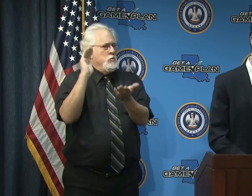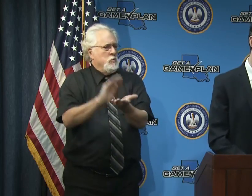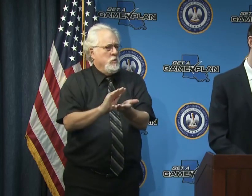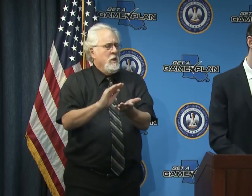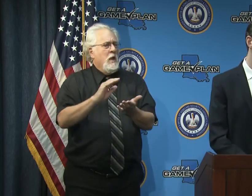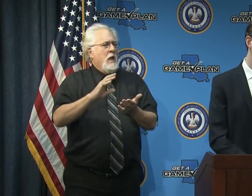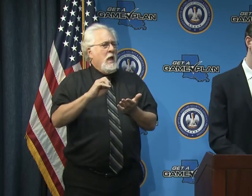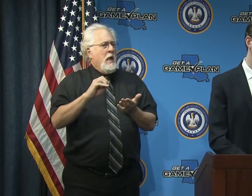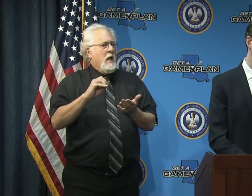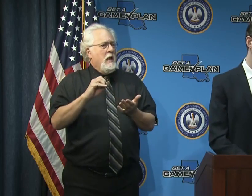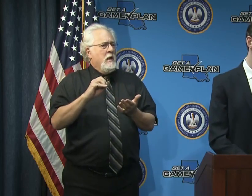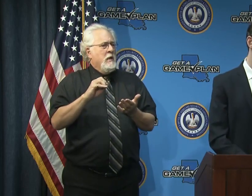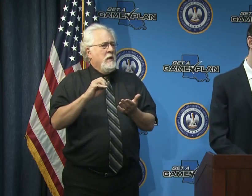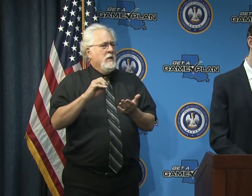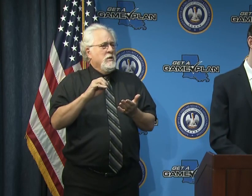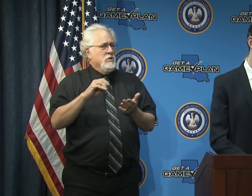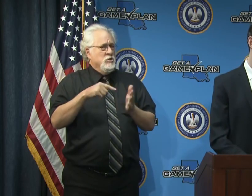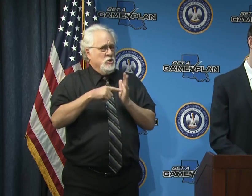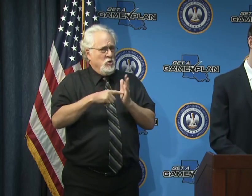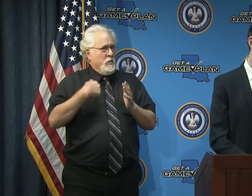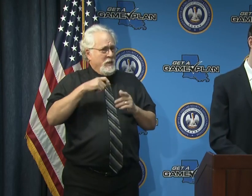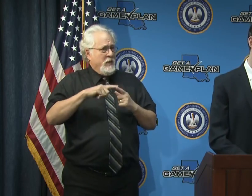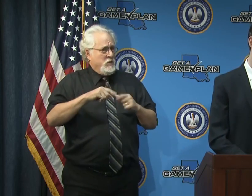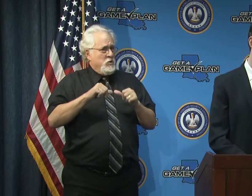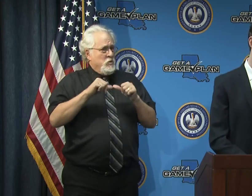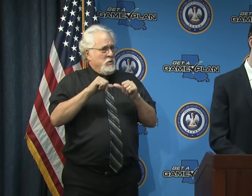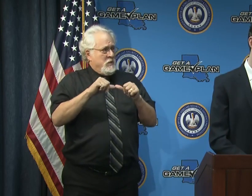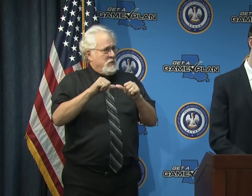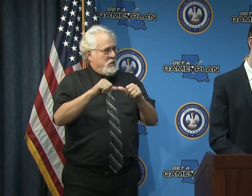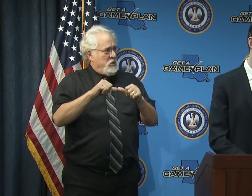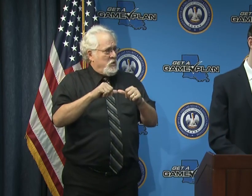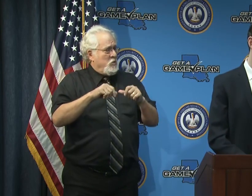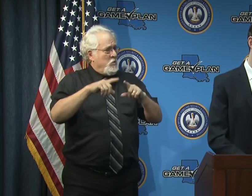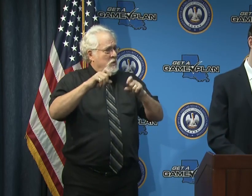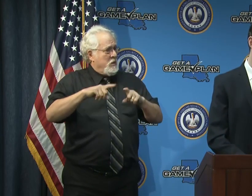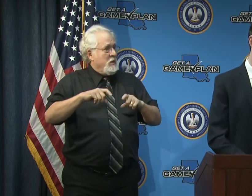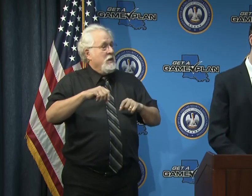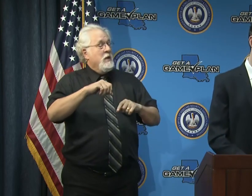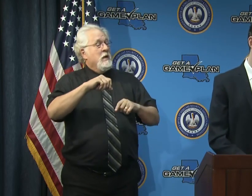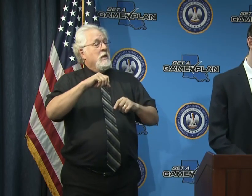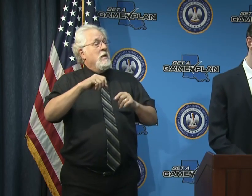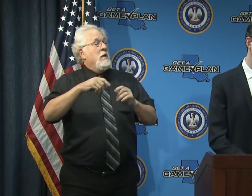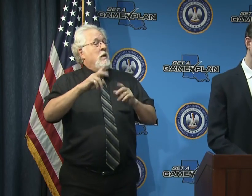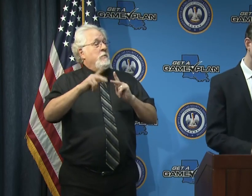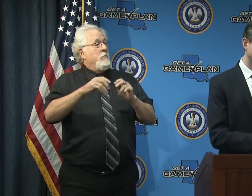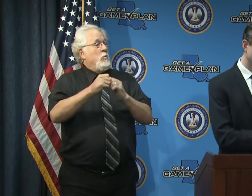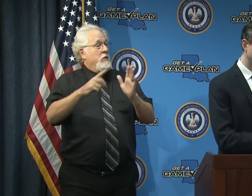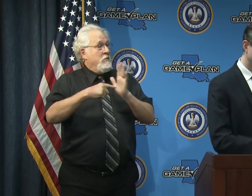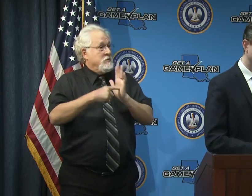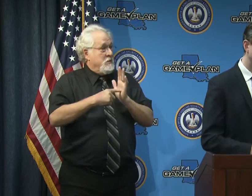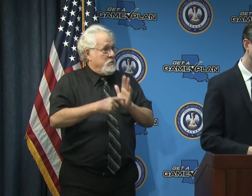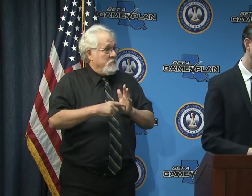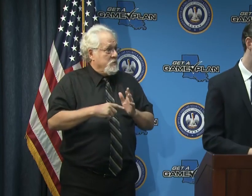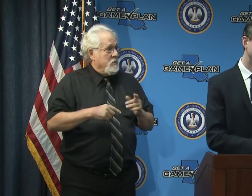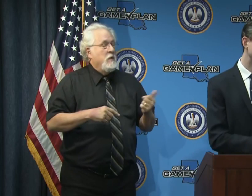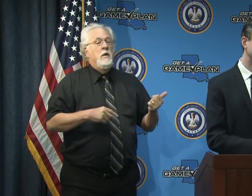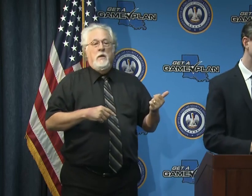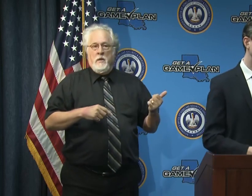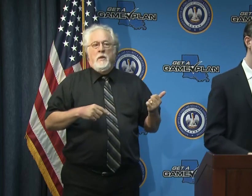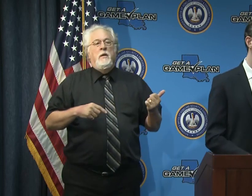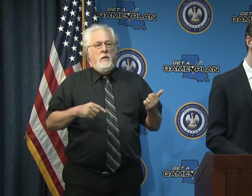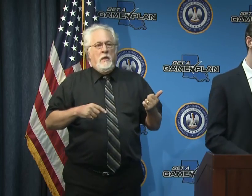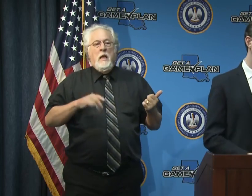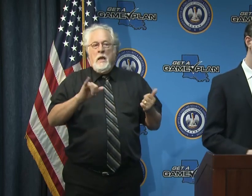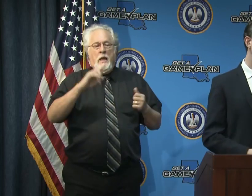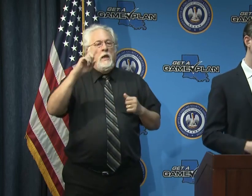is that an indication that we need to continue on the path of testing more asymptomatic people in those facilities where they're crowded together yeah and so just